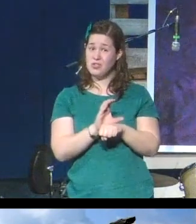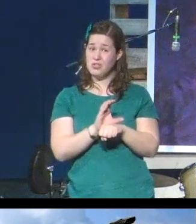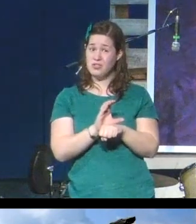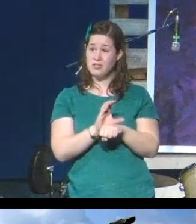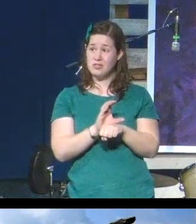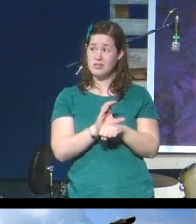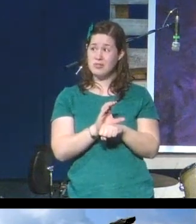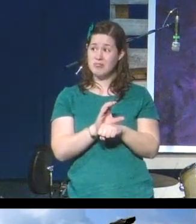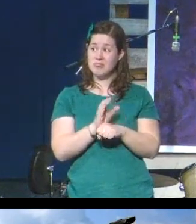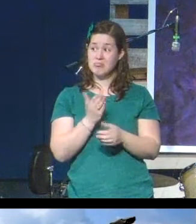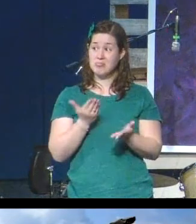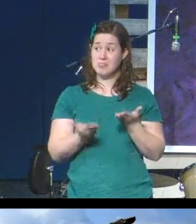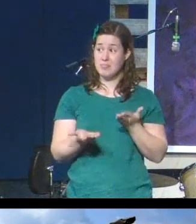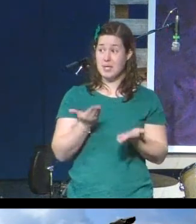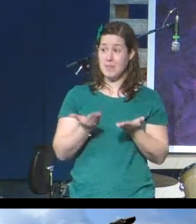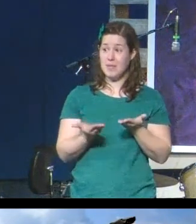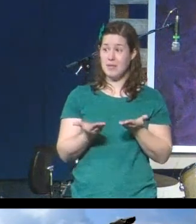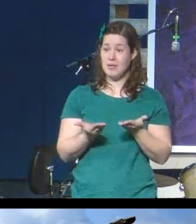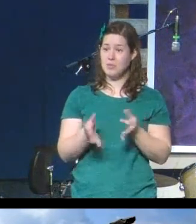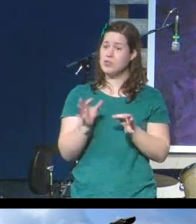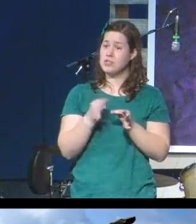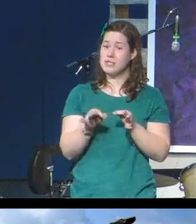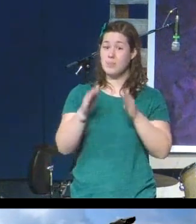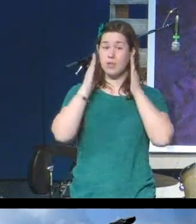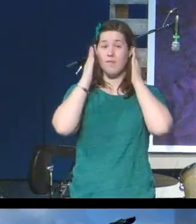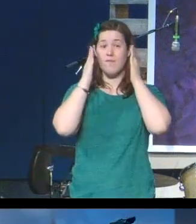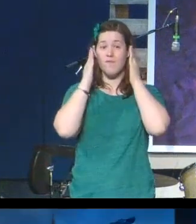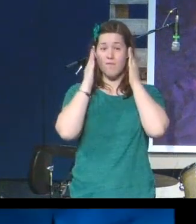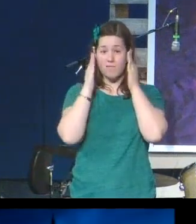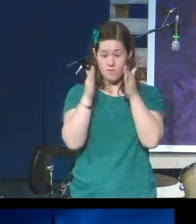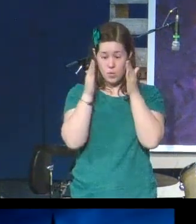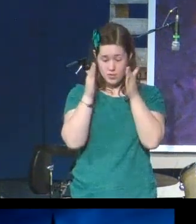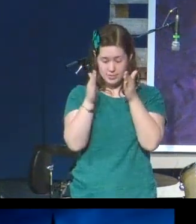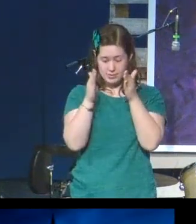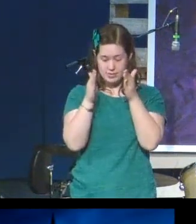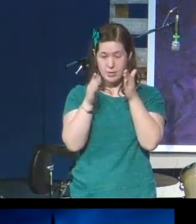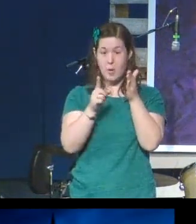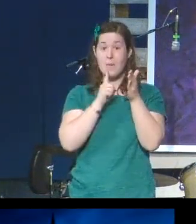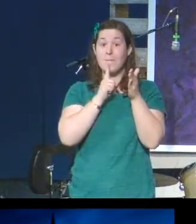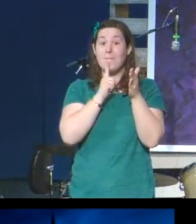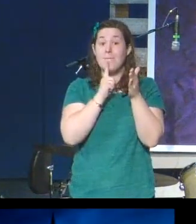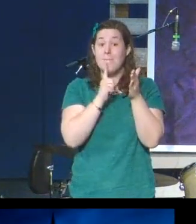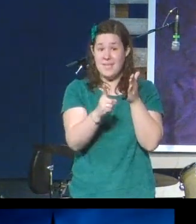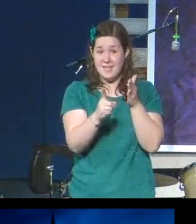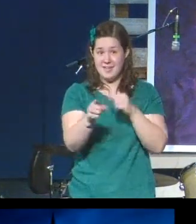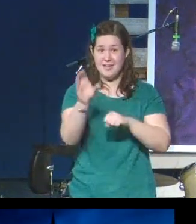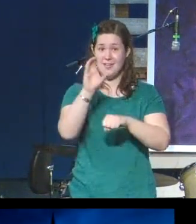Maybe we should simply focus on being the church.